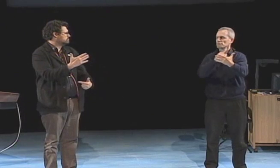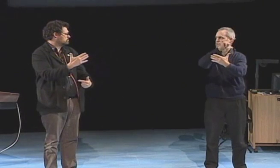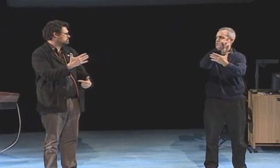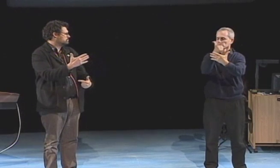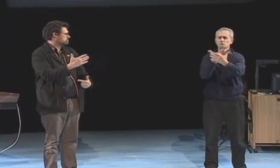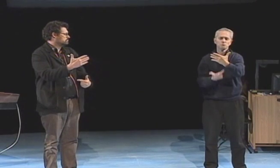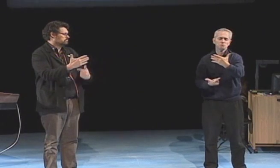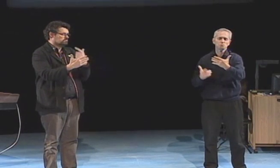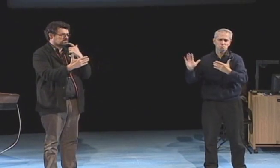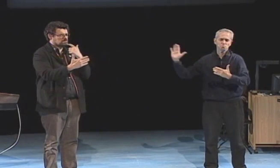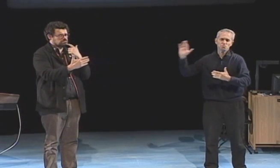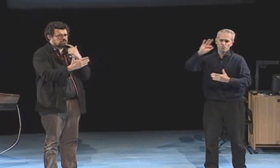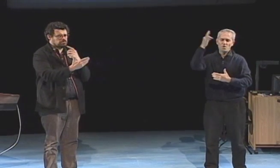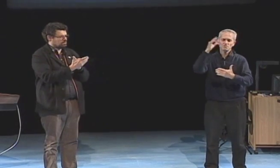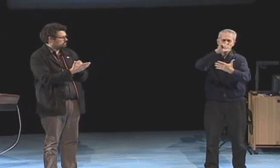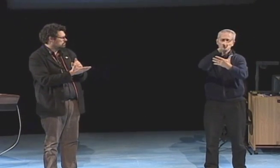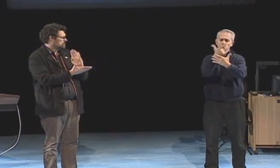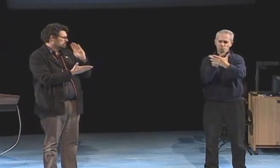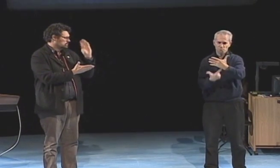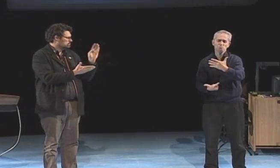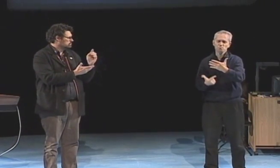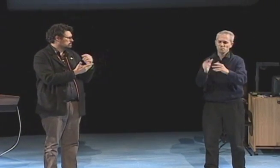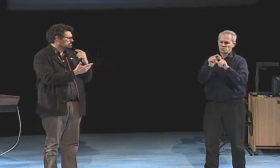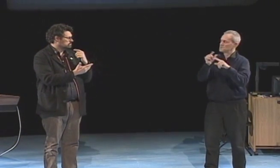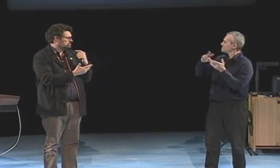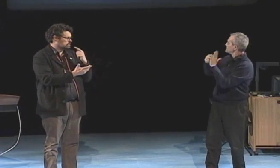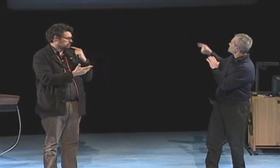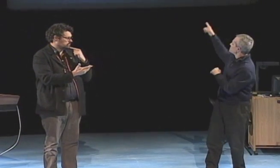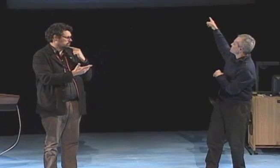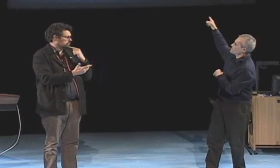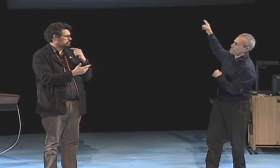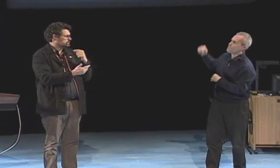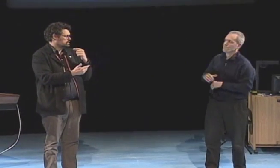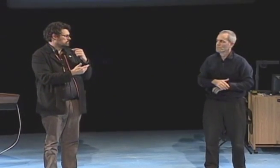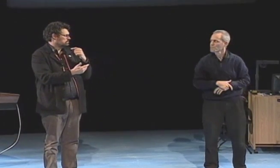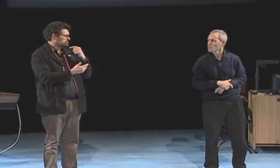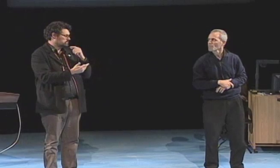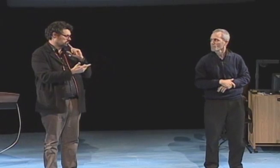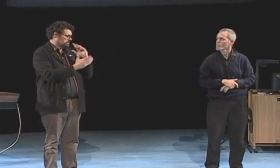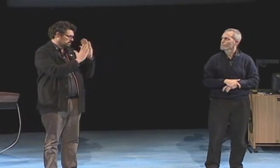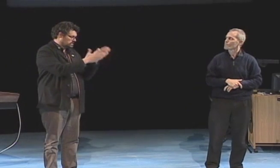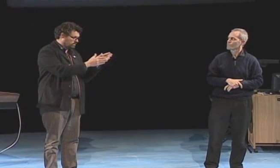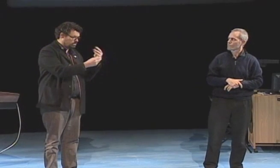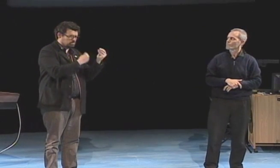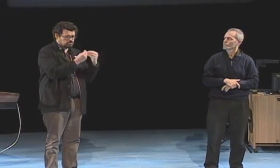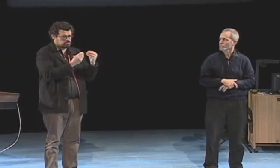That is my sign for duality. That is the French sign for duality.